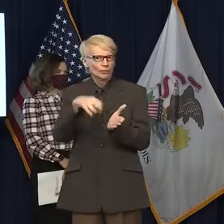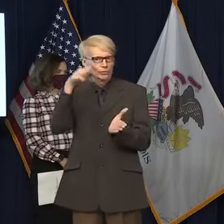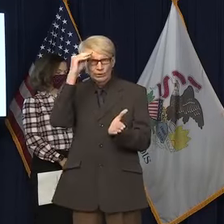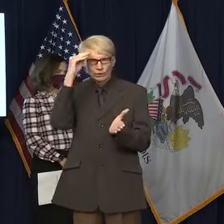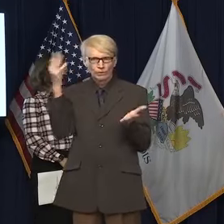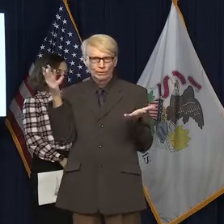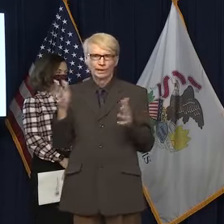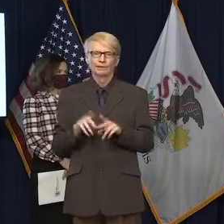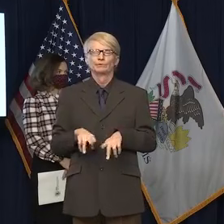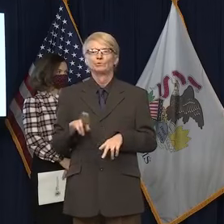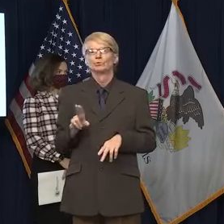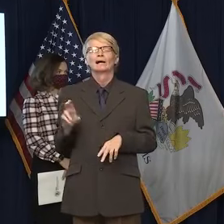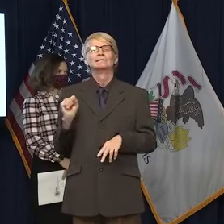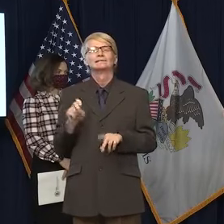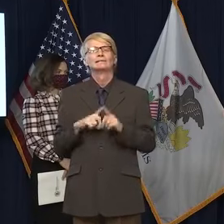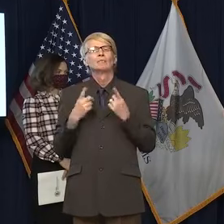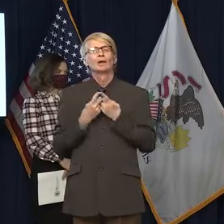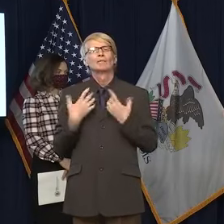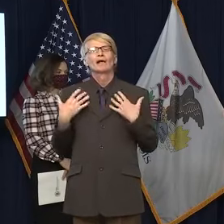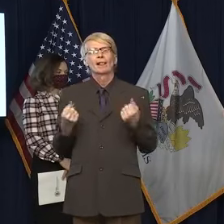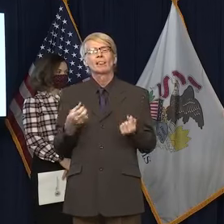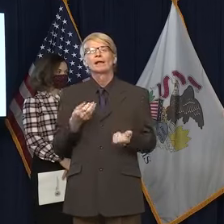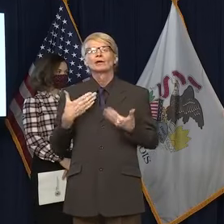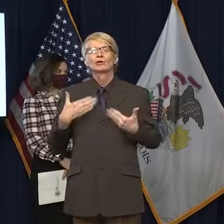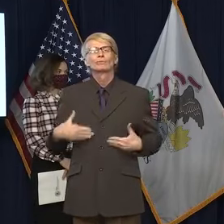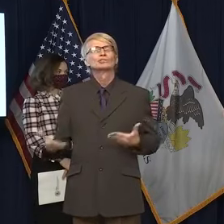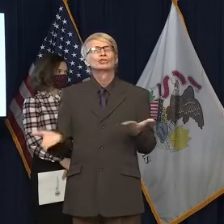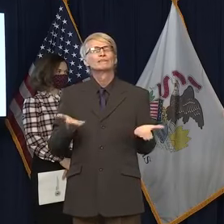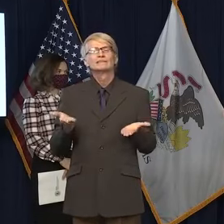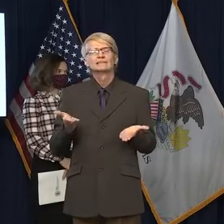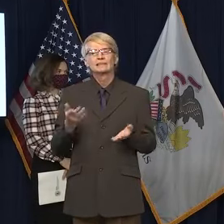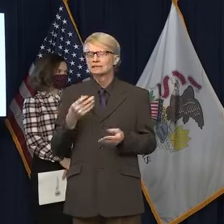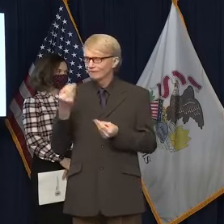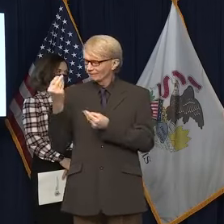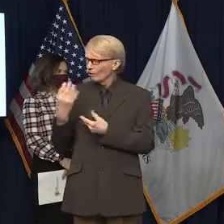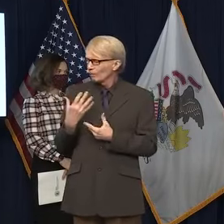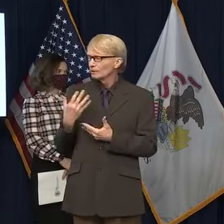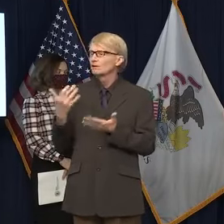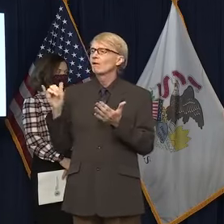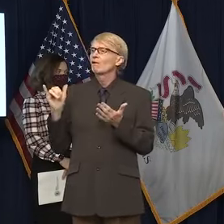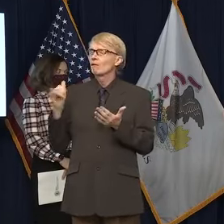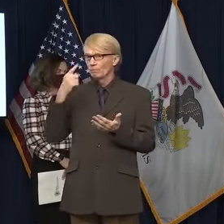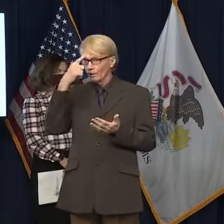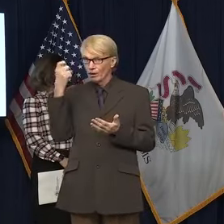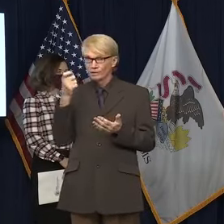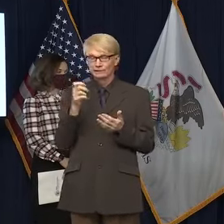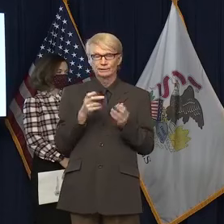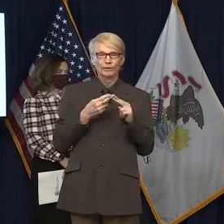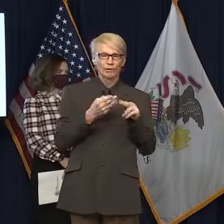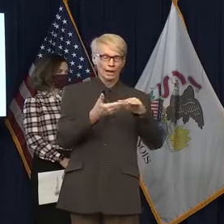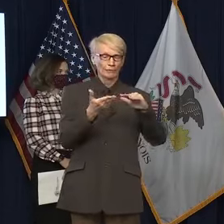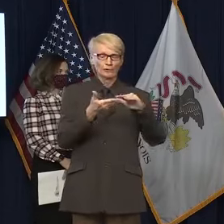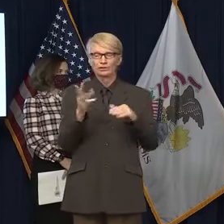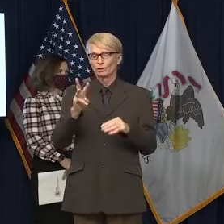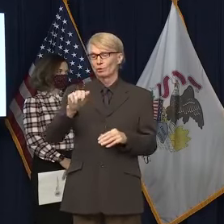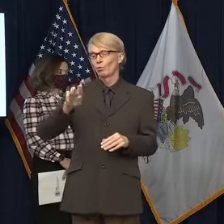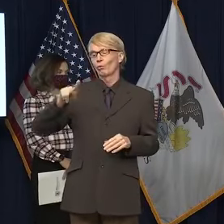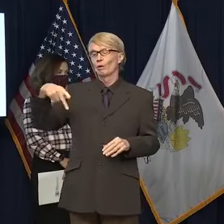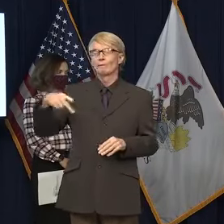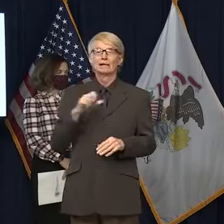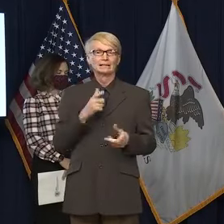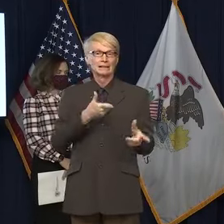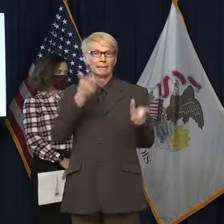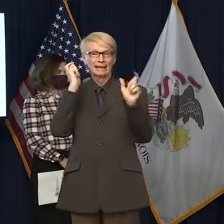.S. of Health and Human Services informed us that per the direction of Operation Warp Speeds General Perna,